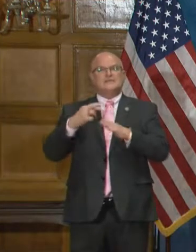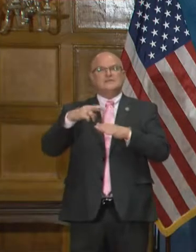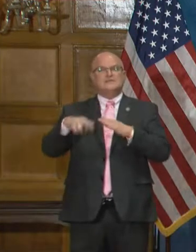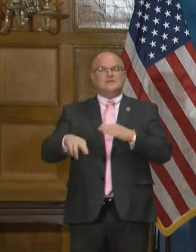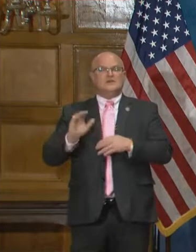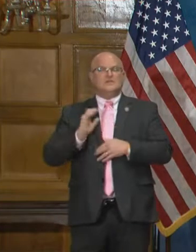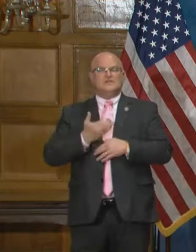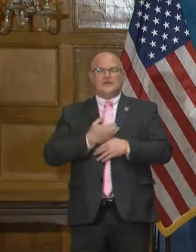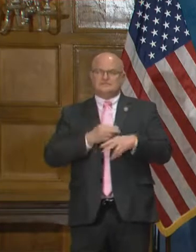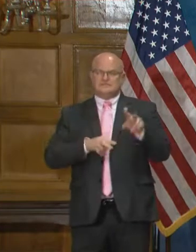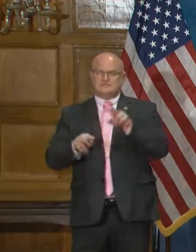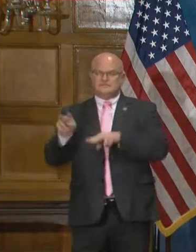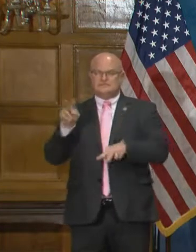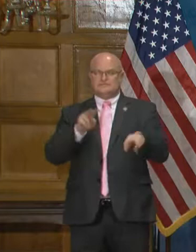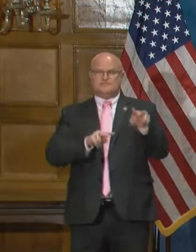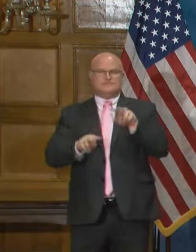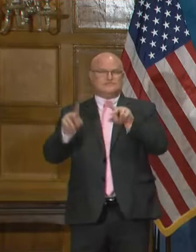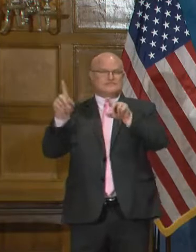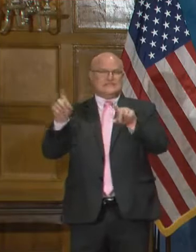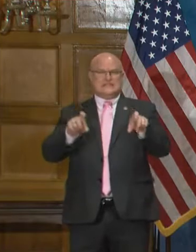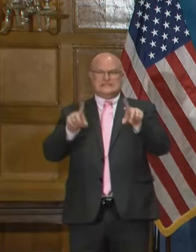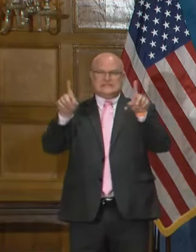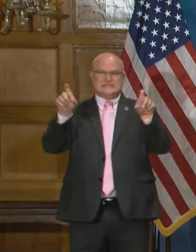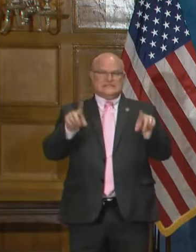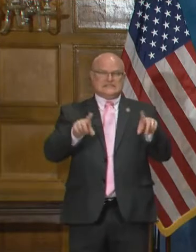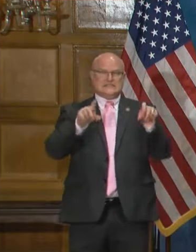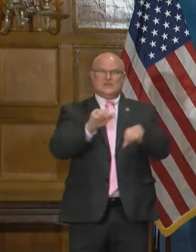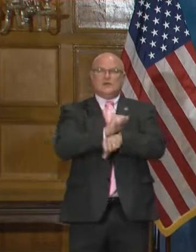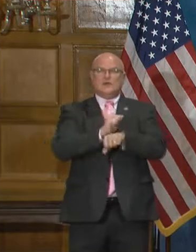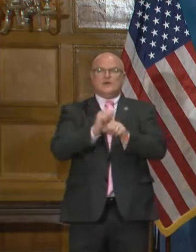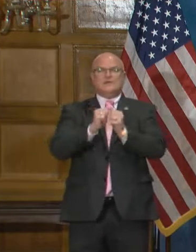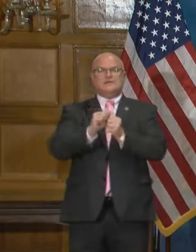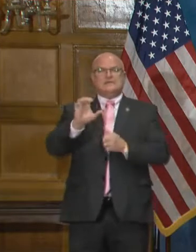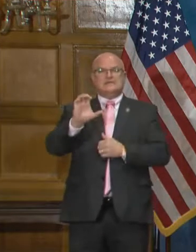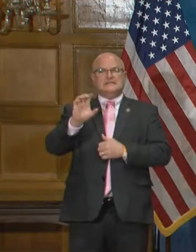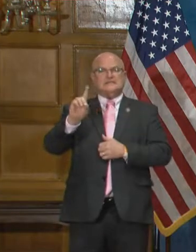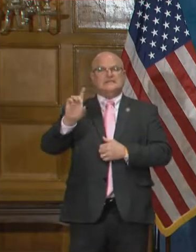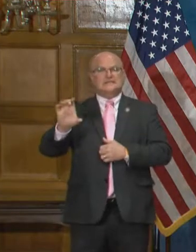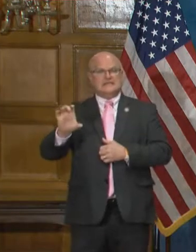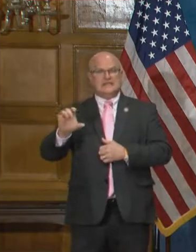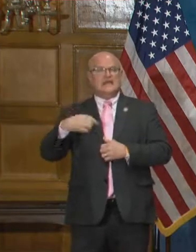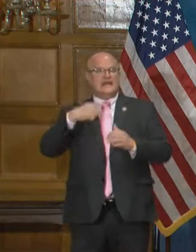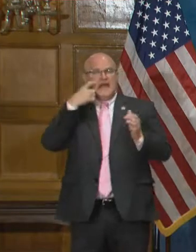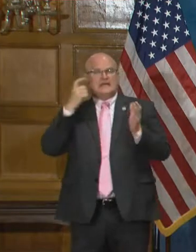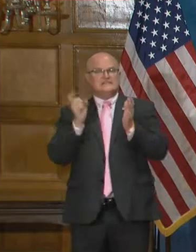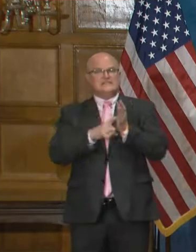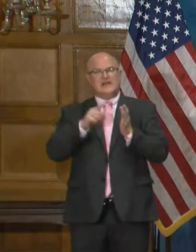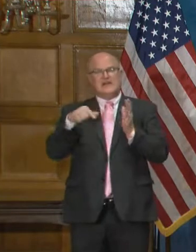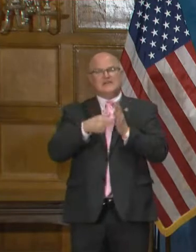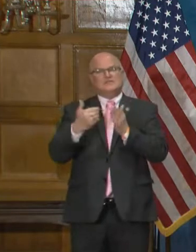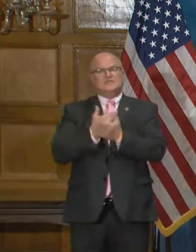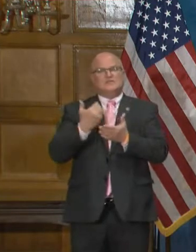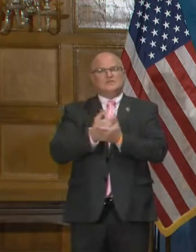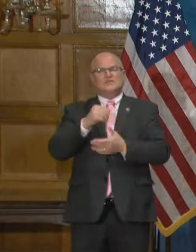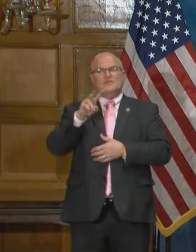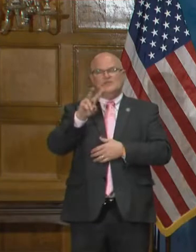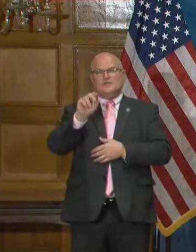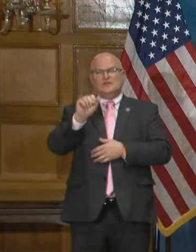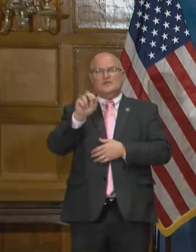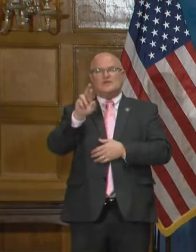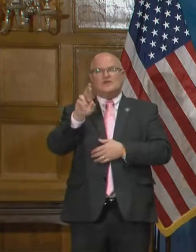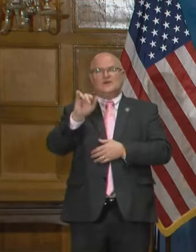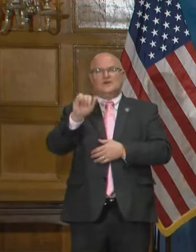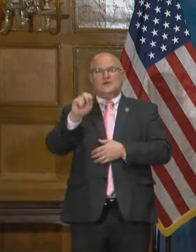result of our surveillance testing working with the CDC that identified this UK variant.